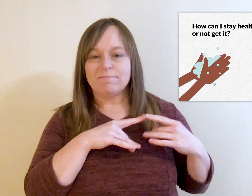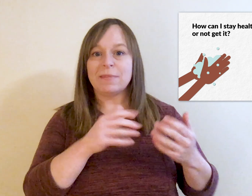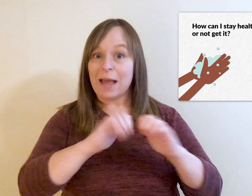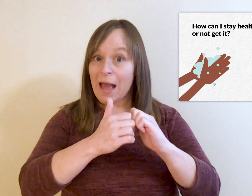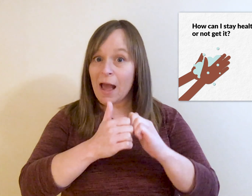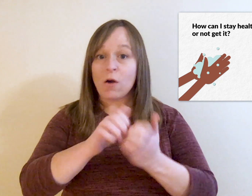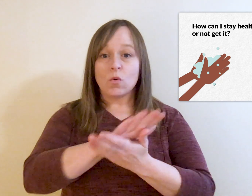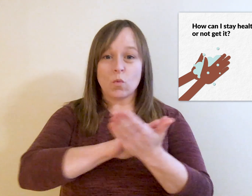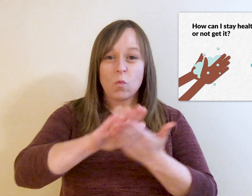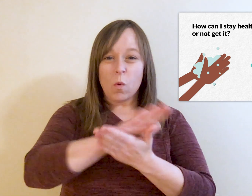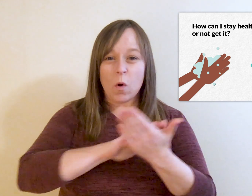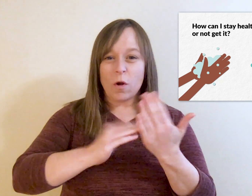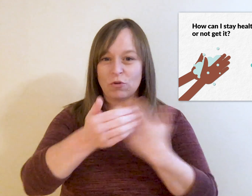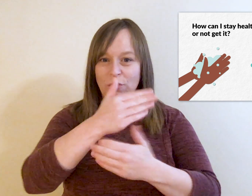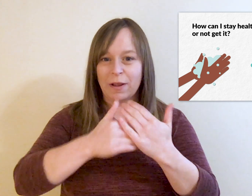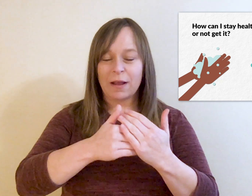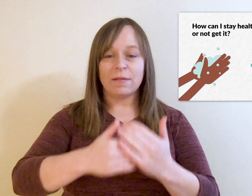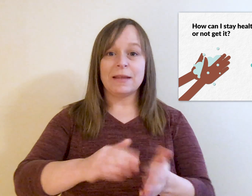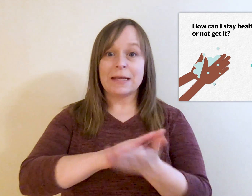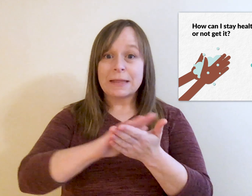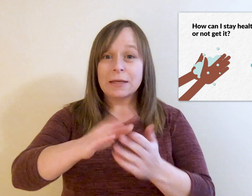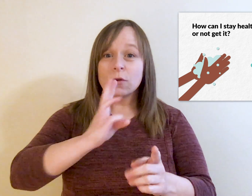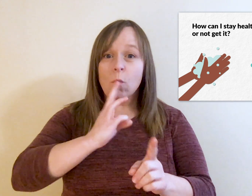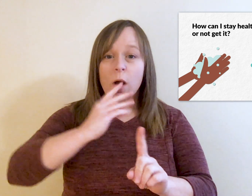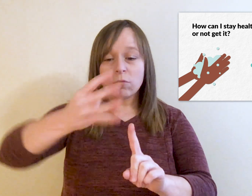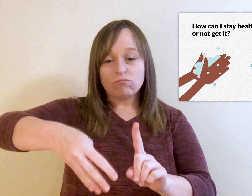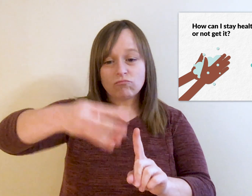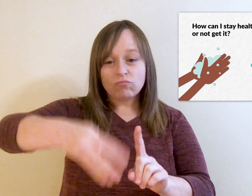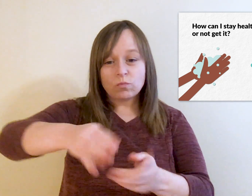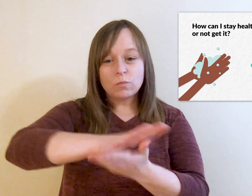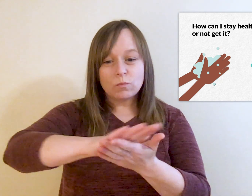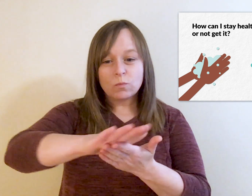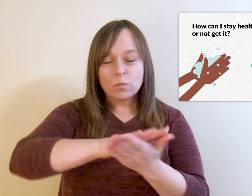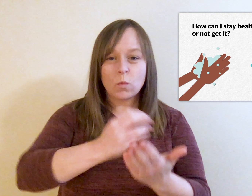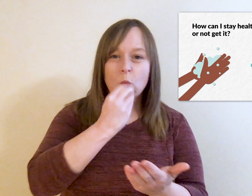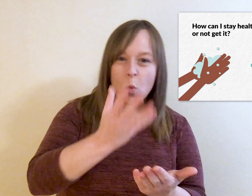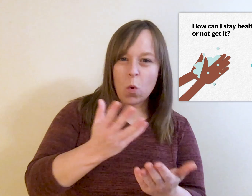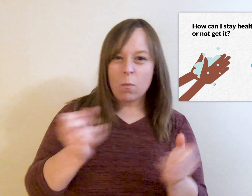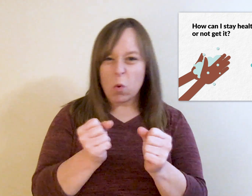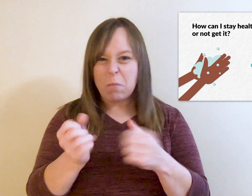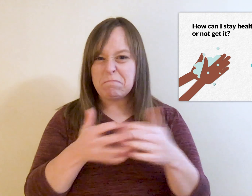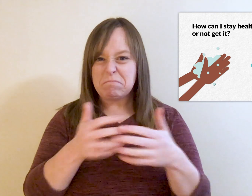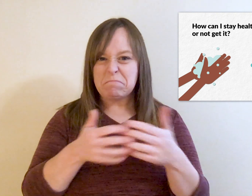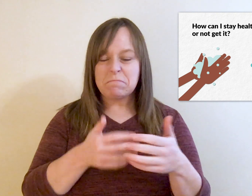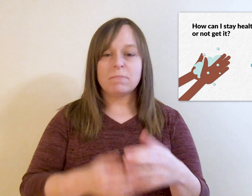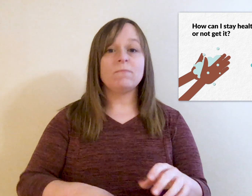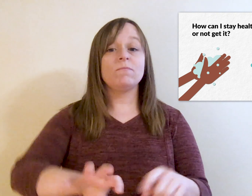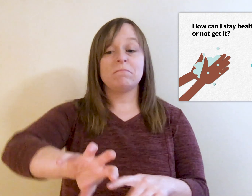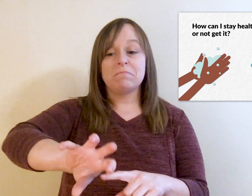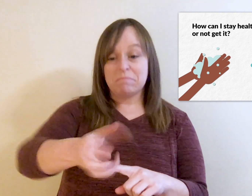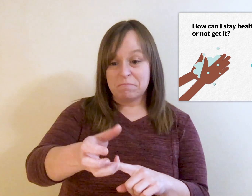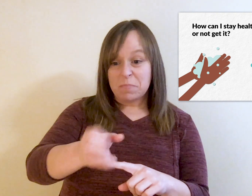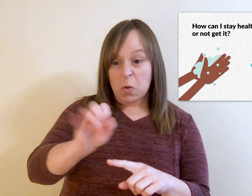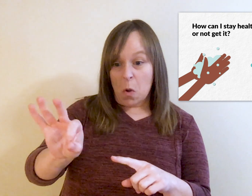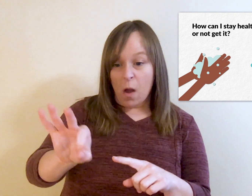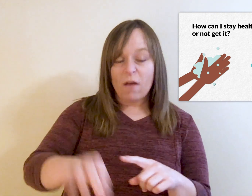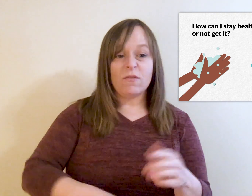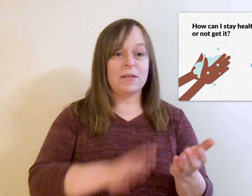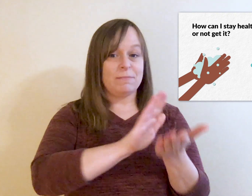hands. Wet your hands with clean, running water, warm or cold. Turn off the water and